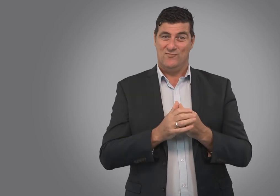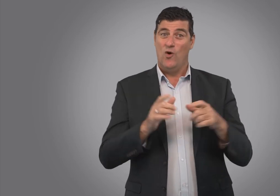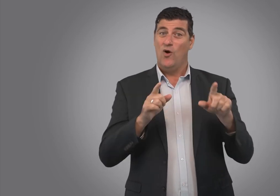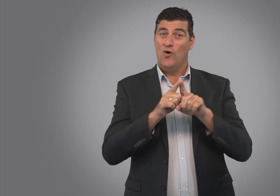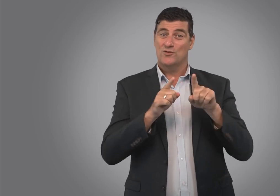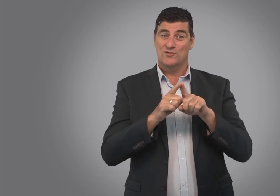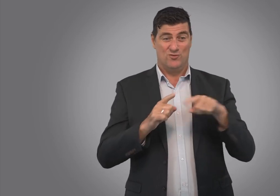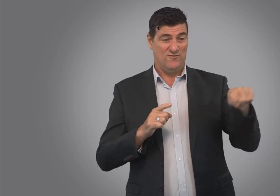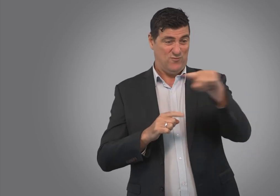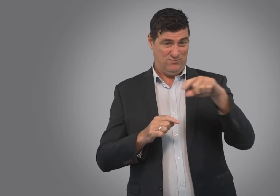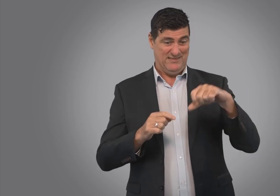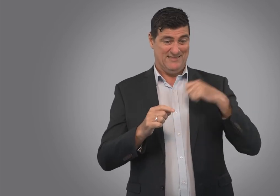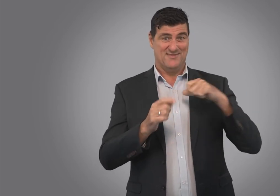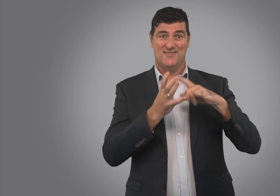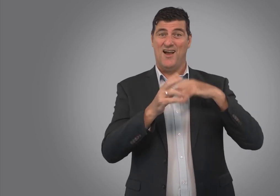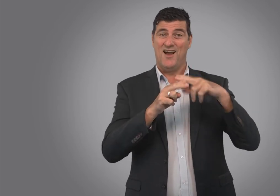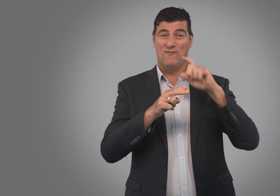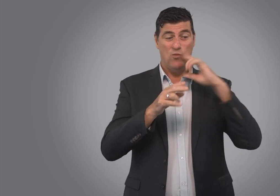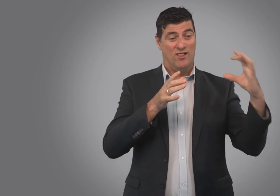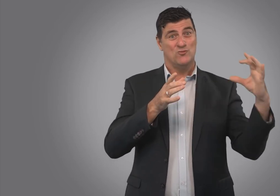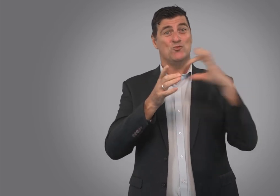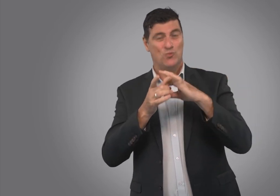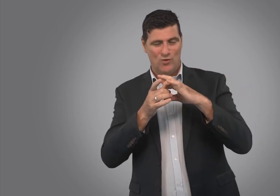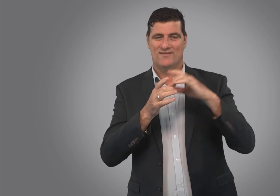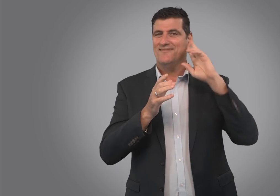Also for the staff who will be joining Deaf Connect and our team.